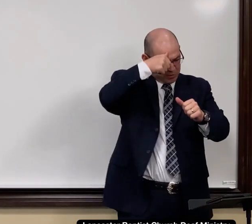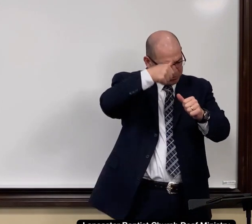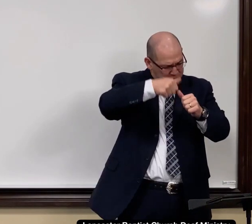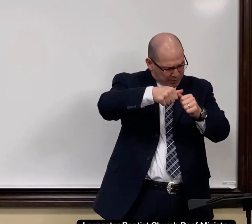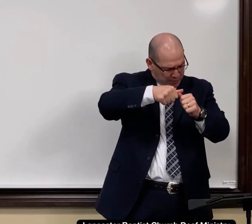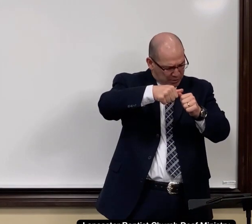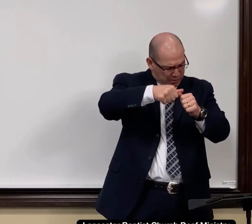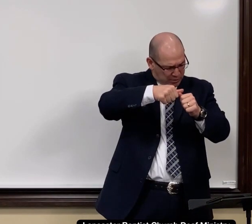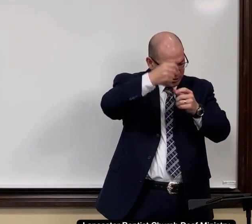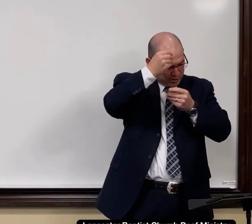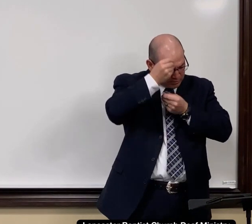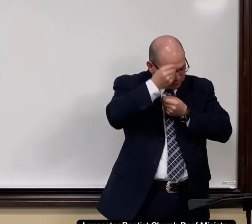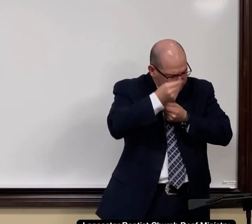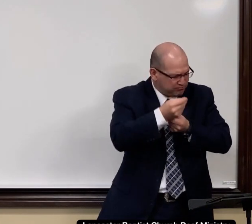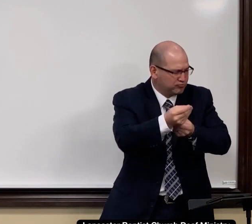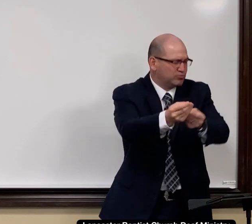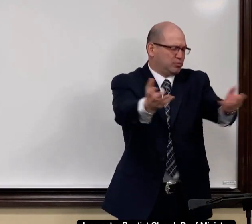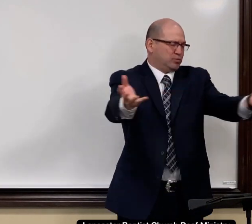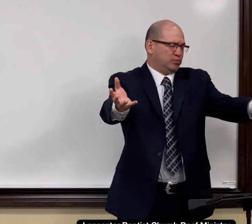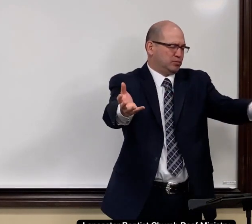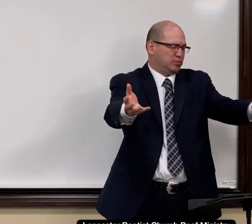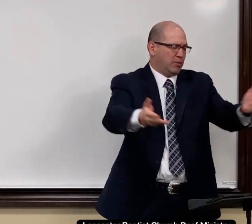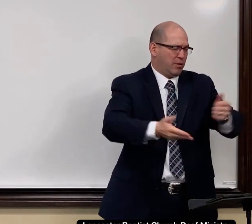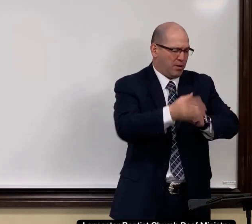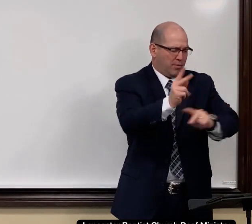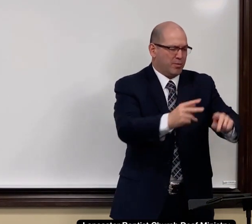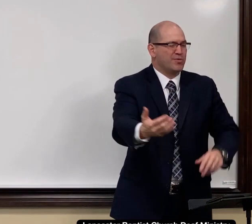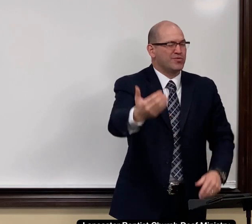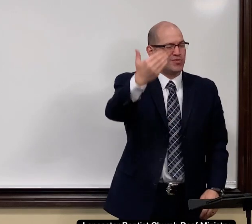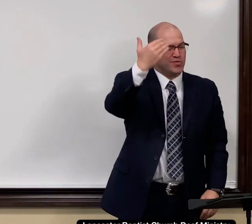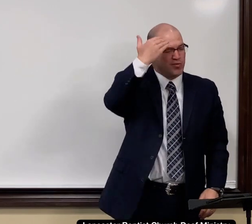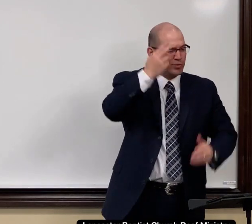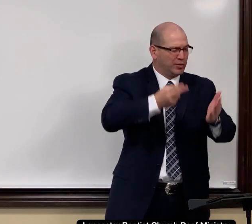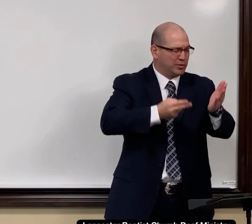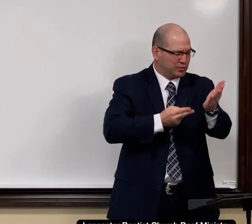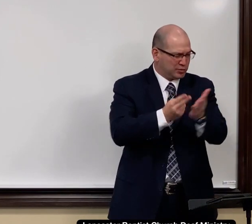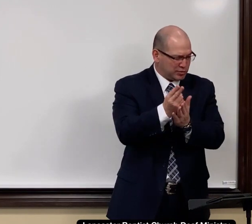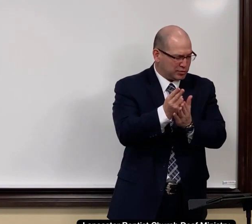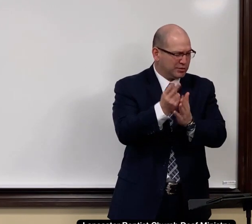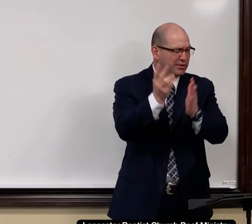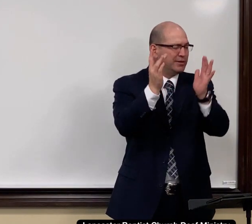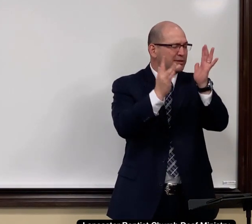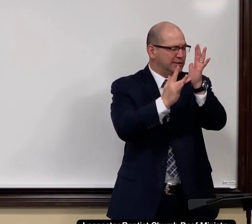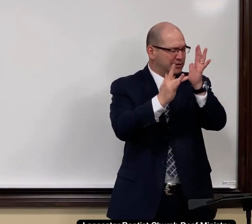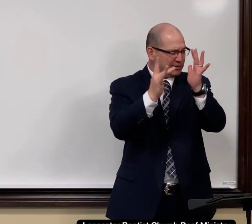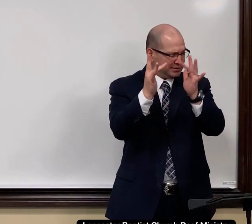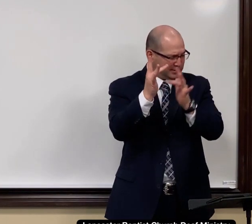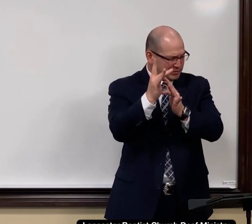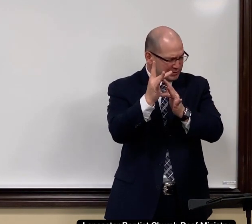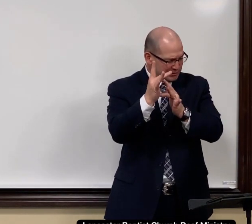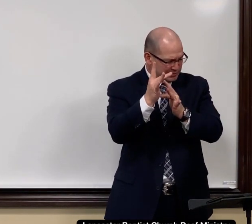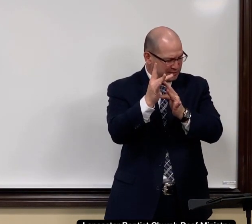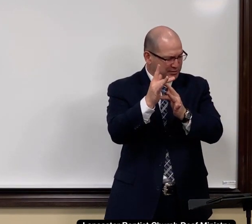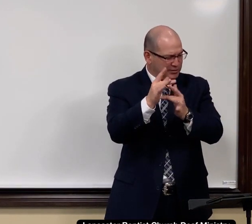Pray that you would help us to remember these things and to tell others. And help people understand the truth of Jesus.